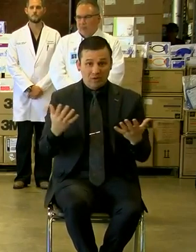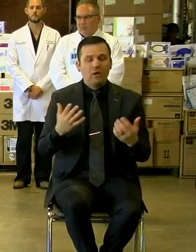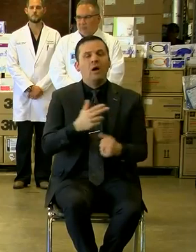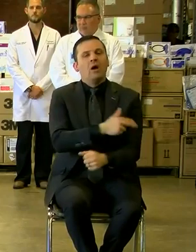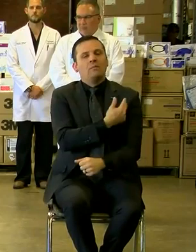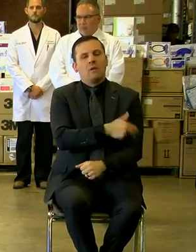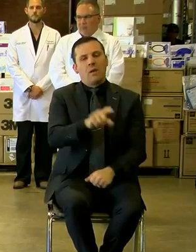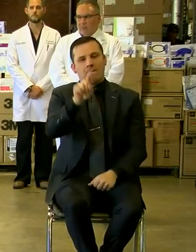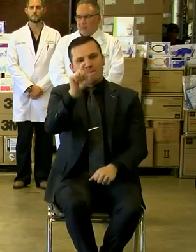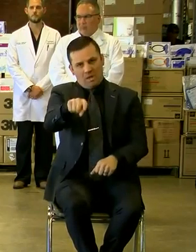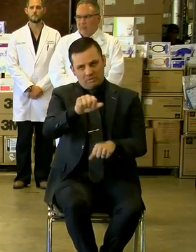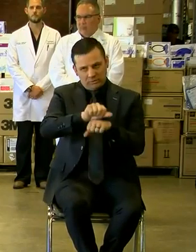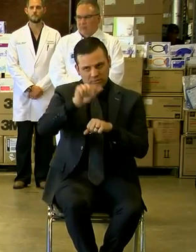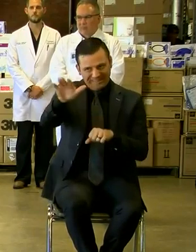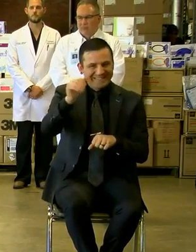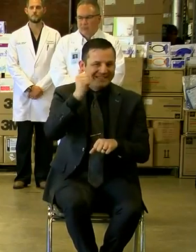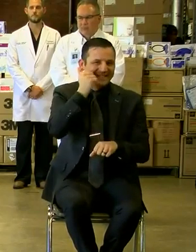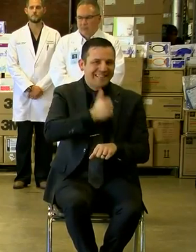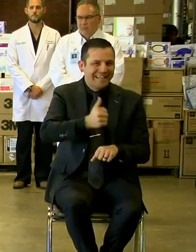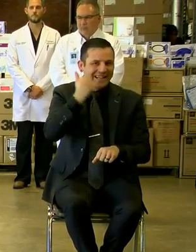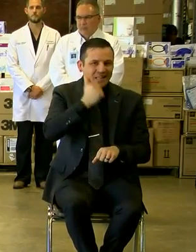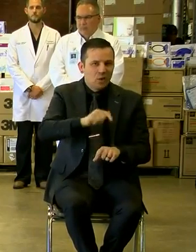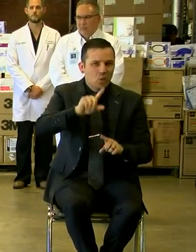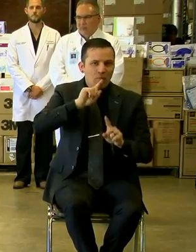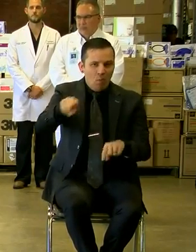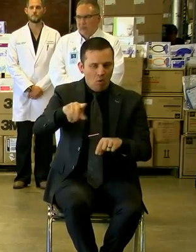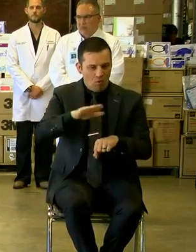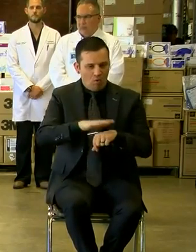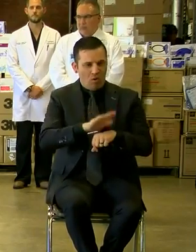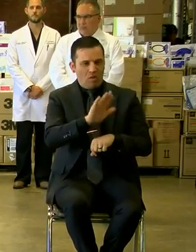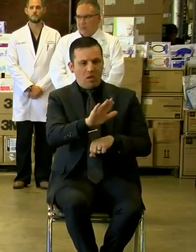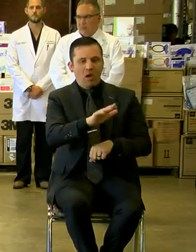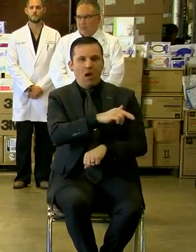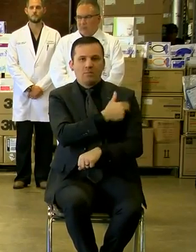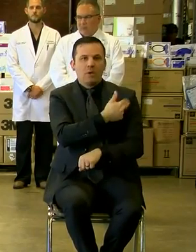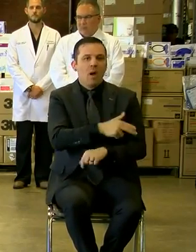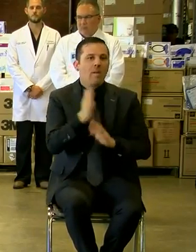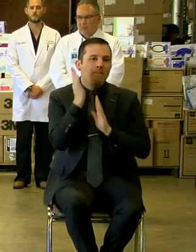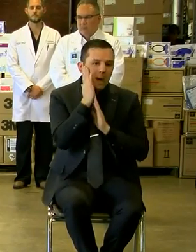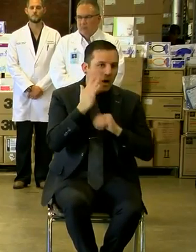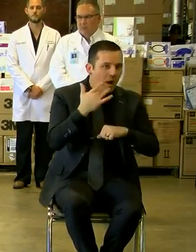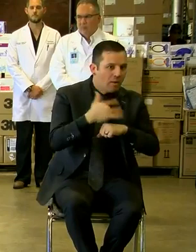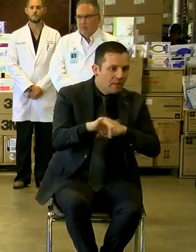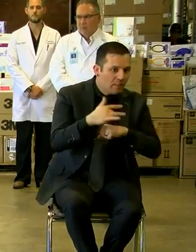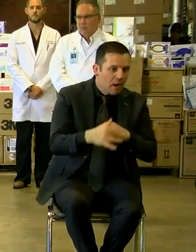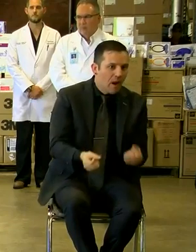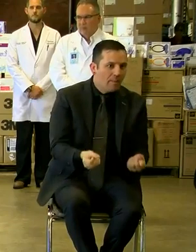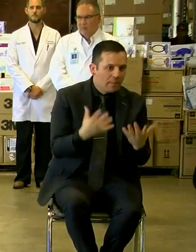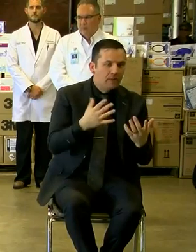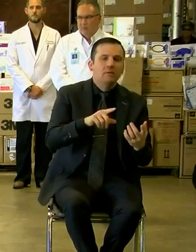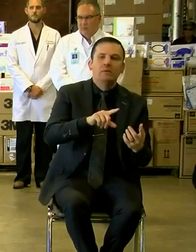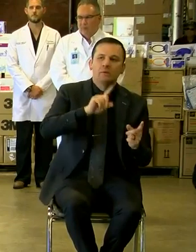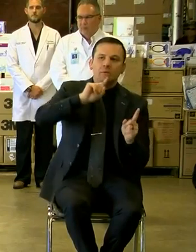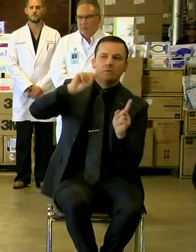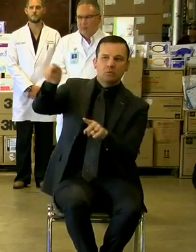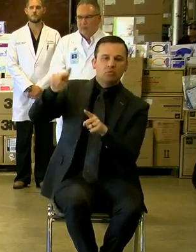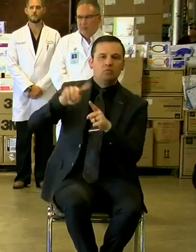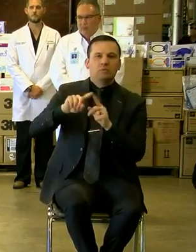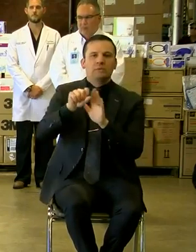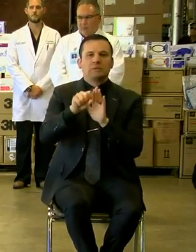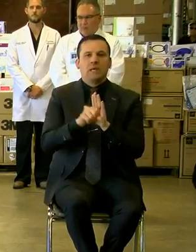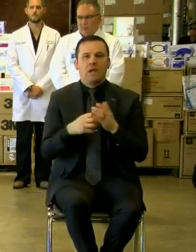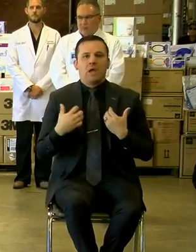submit daily reports on hospital bed capacity to the state health department.